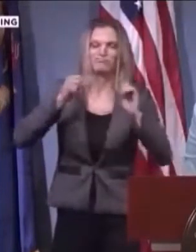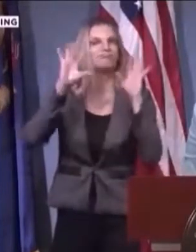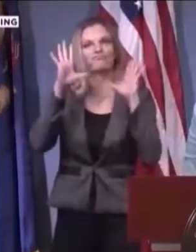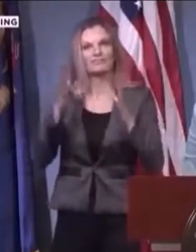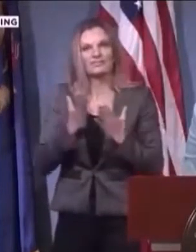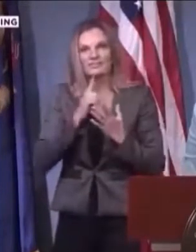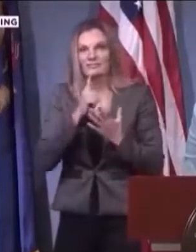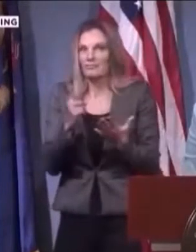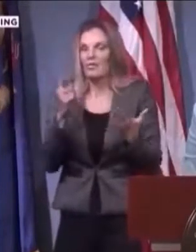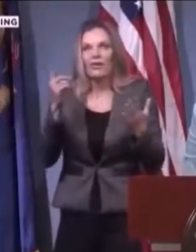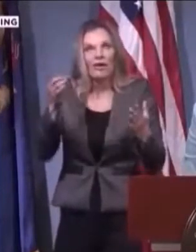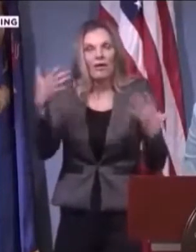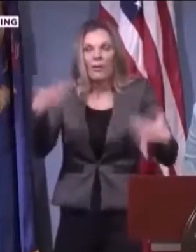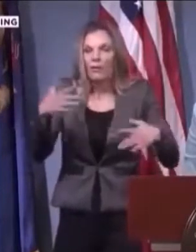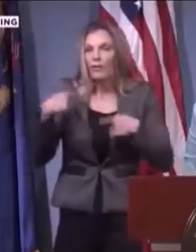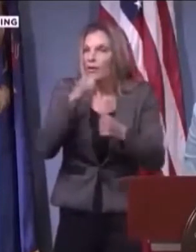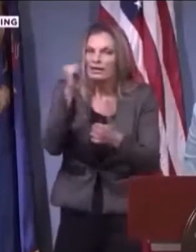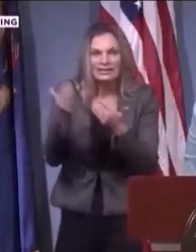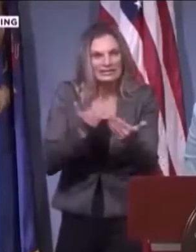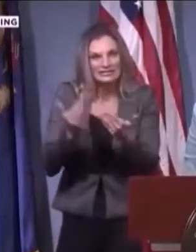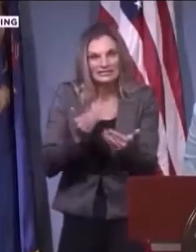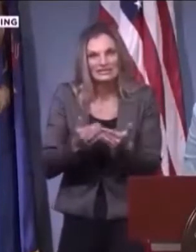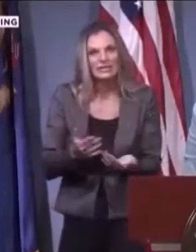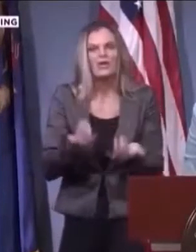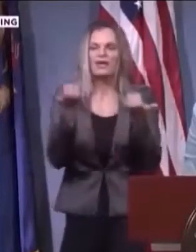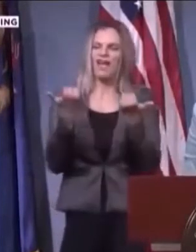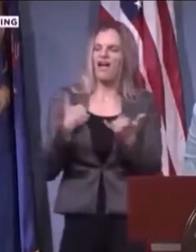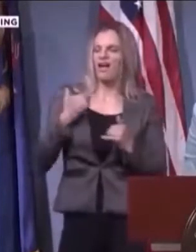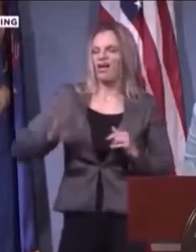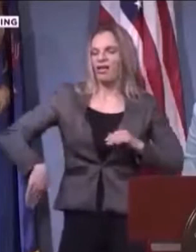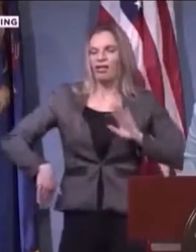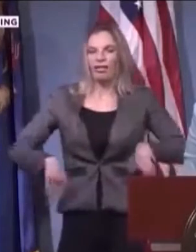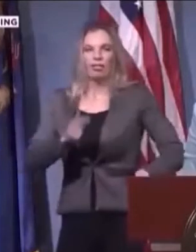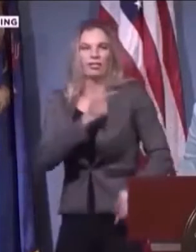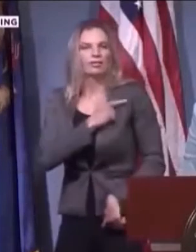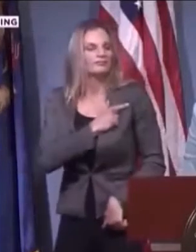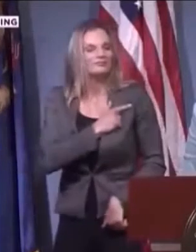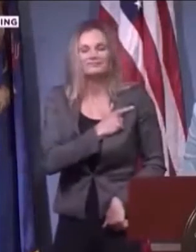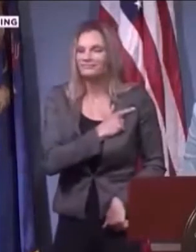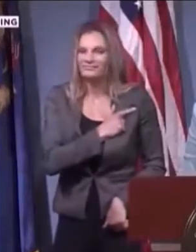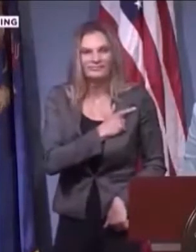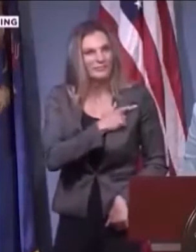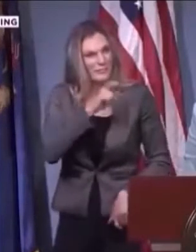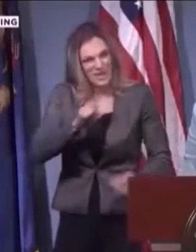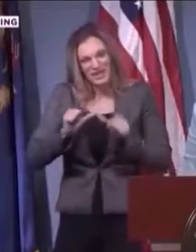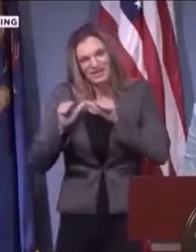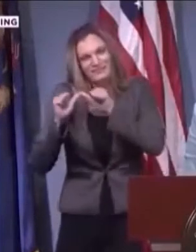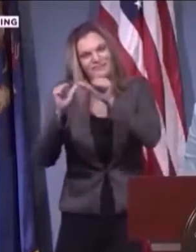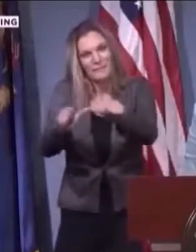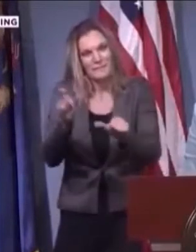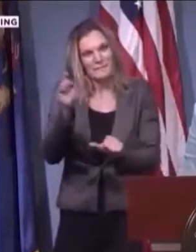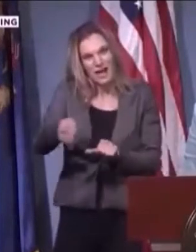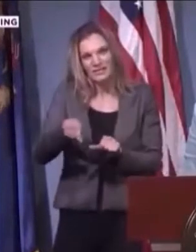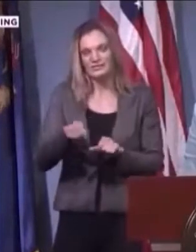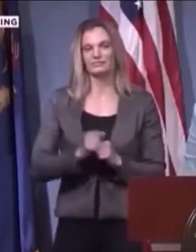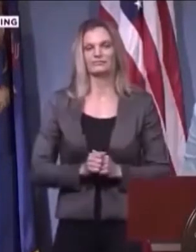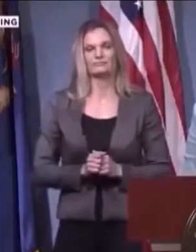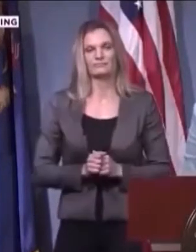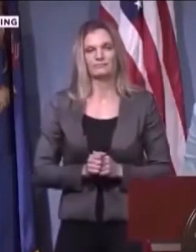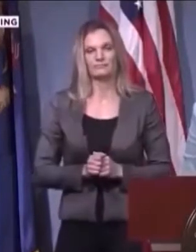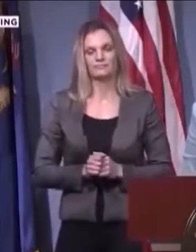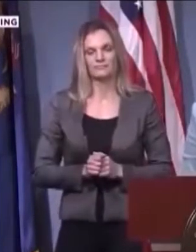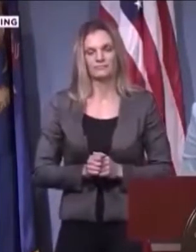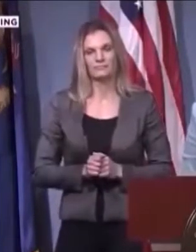crazy fine or make it a misdemeanor or something else like that but she didn't shouldn't say that either. No,